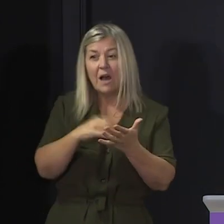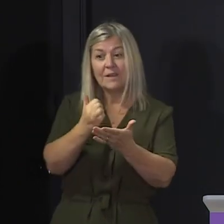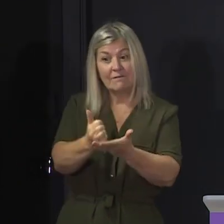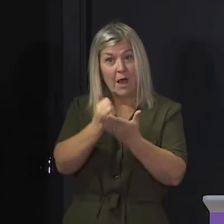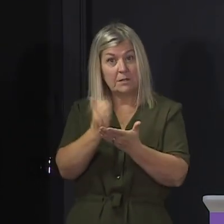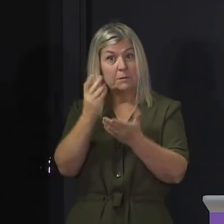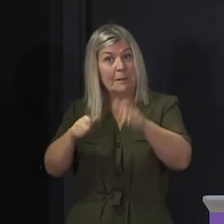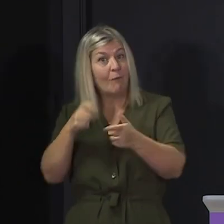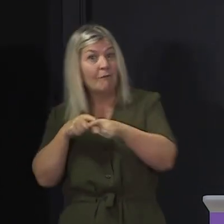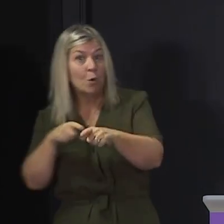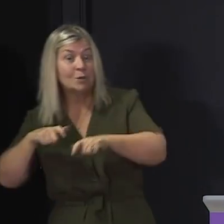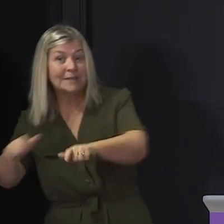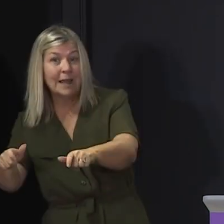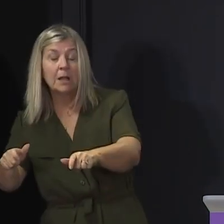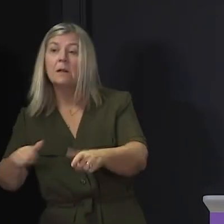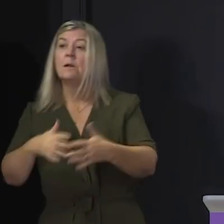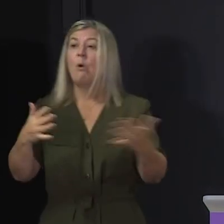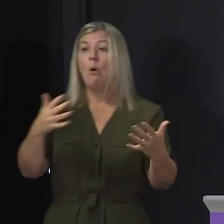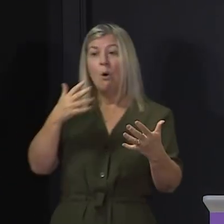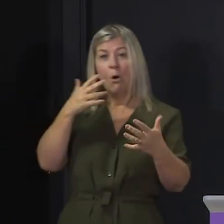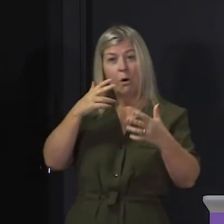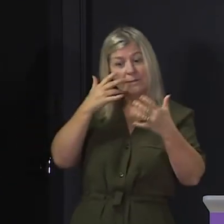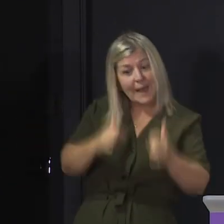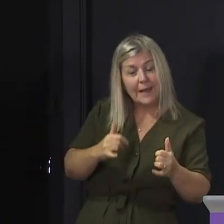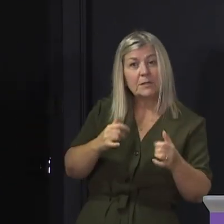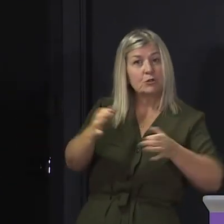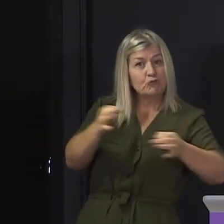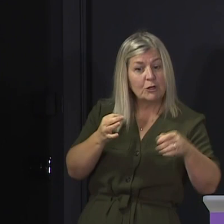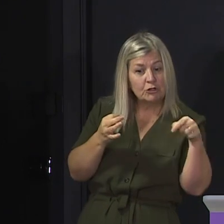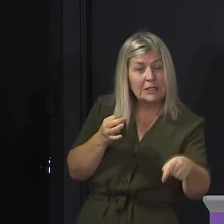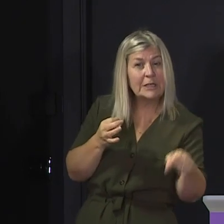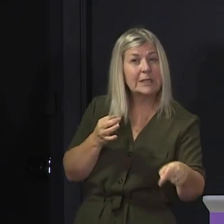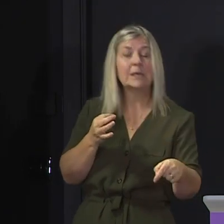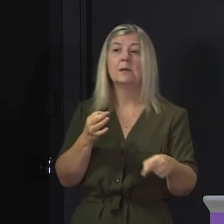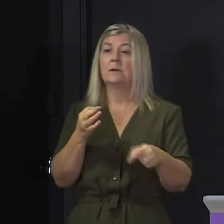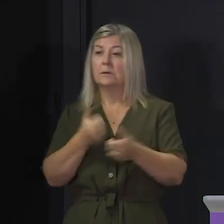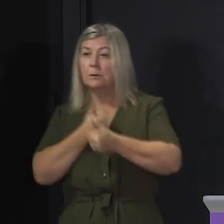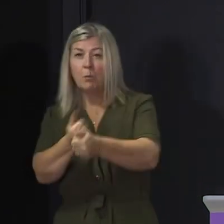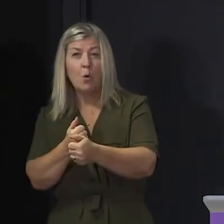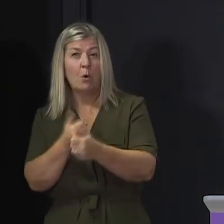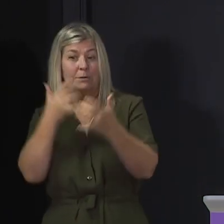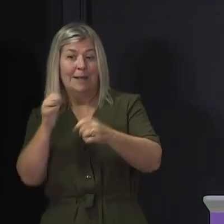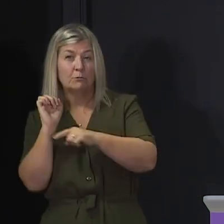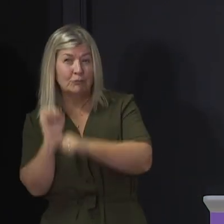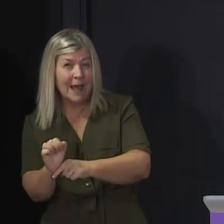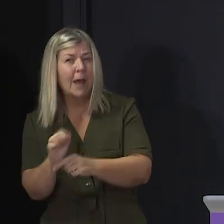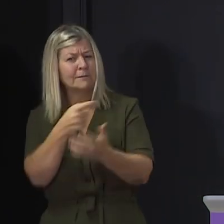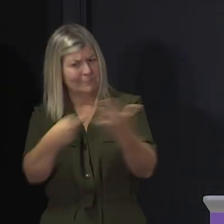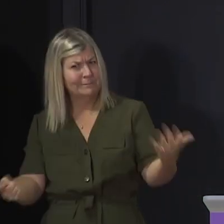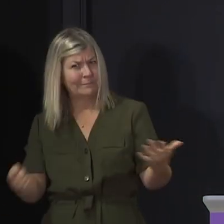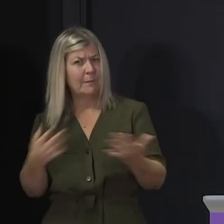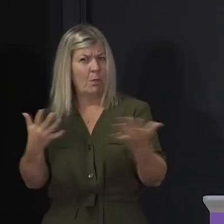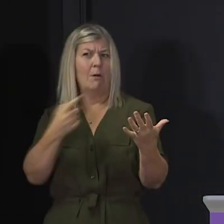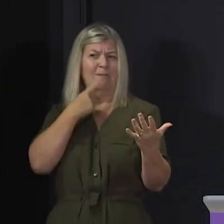guidelines, the review of our testing strategy and how we will continue to support, test and protect and also how we will provide support for